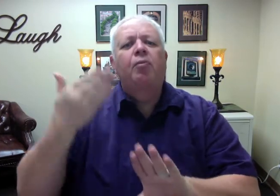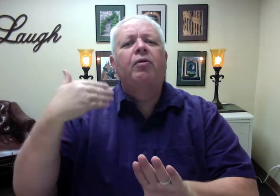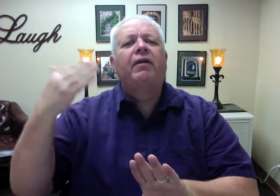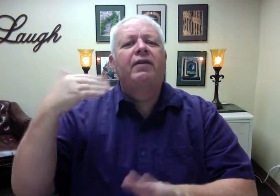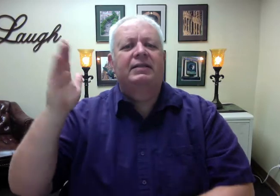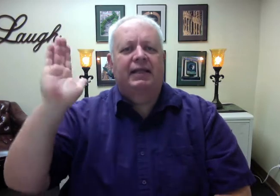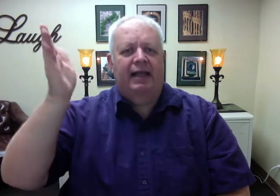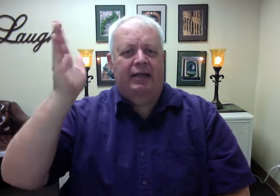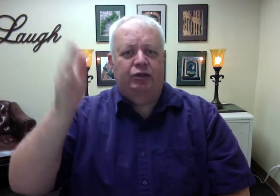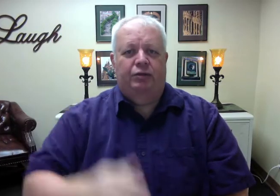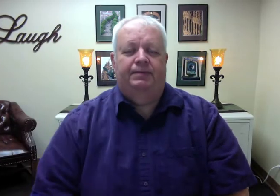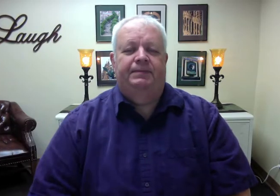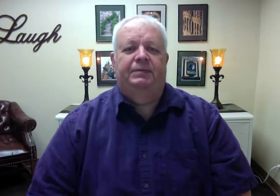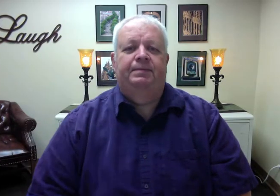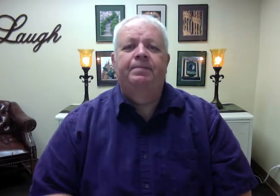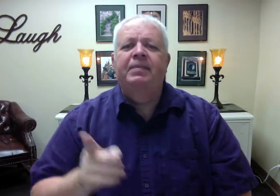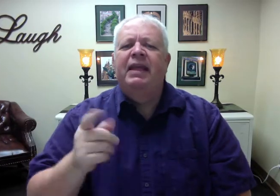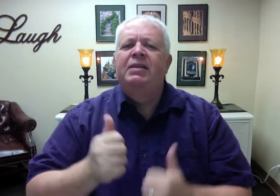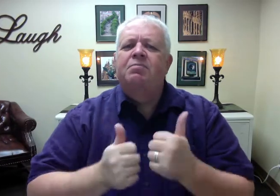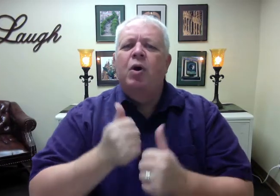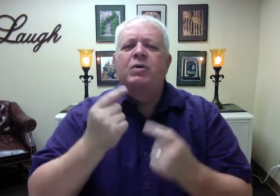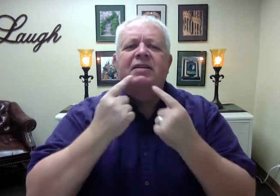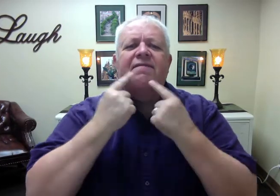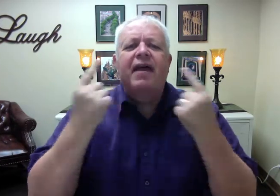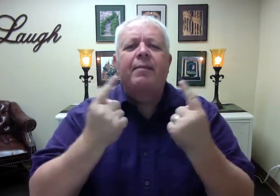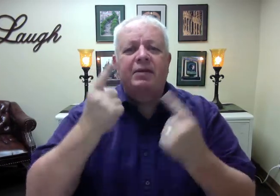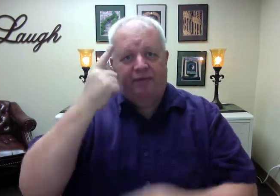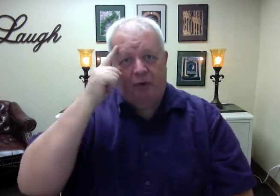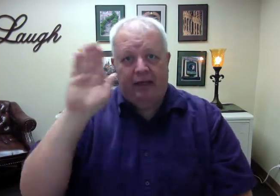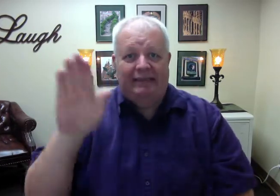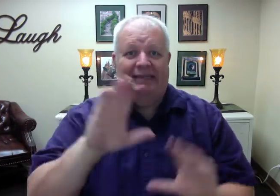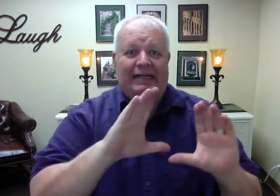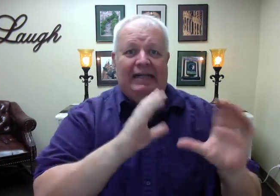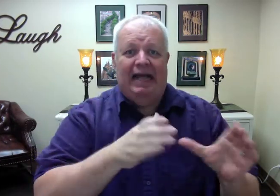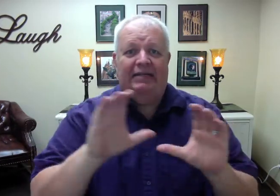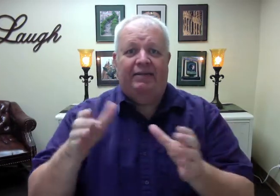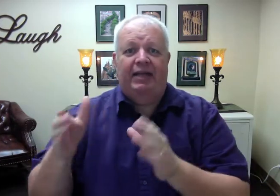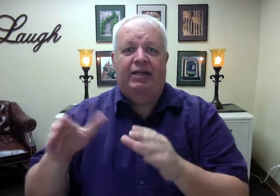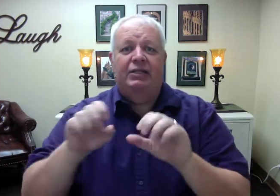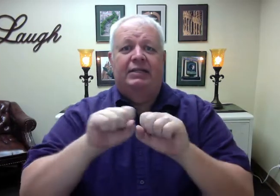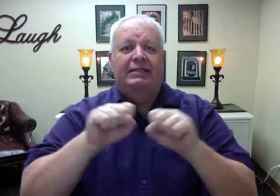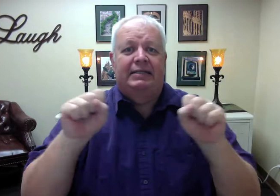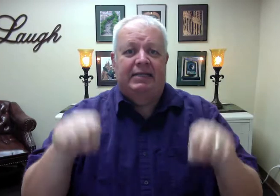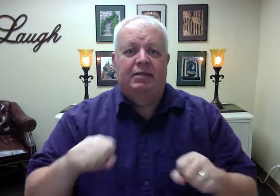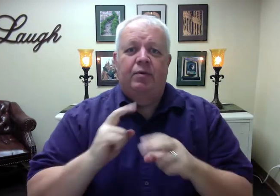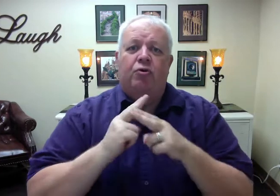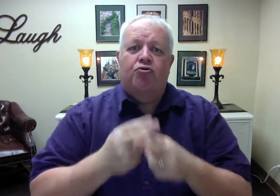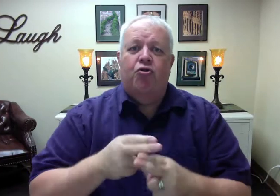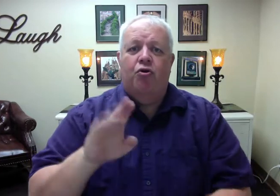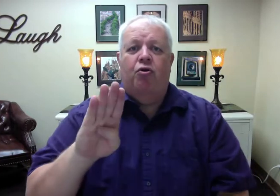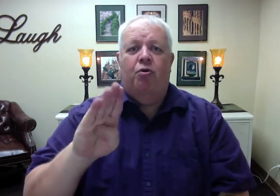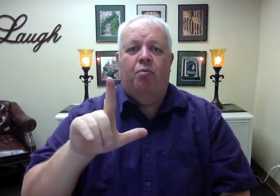He is most famous for his classification system called Bloom's Taxonomy.